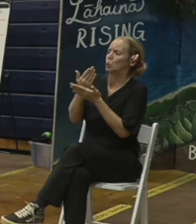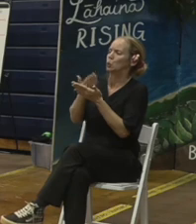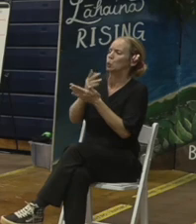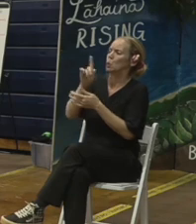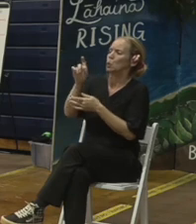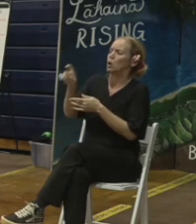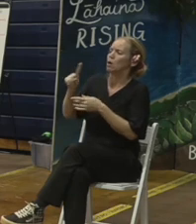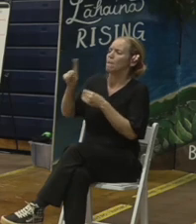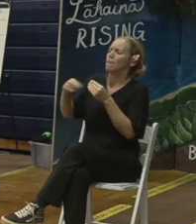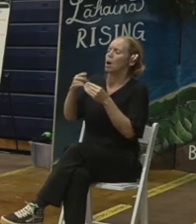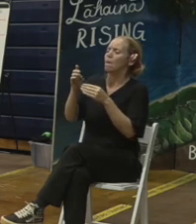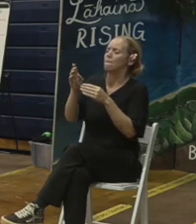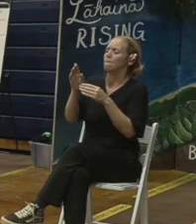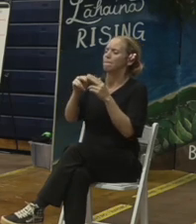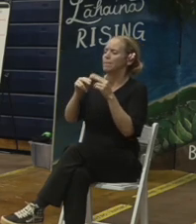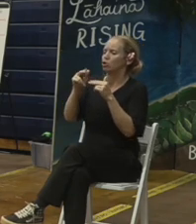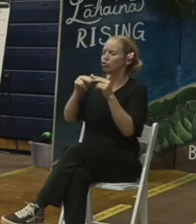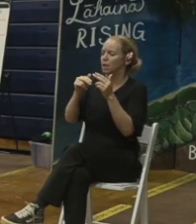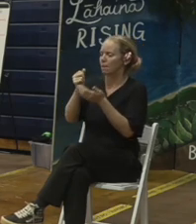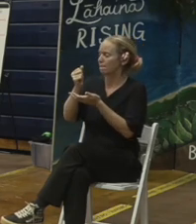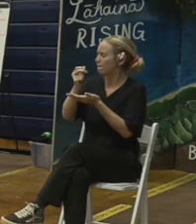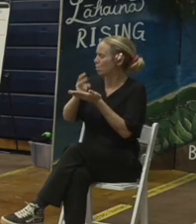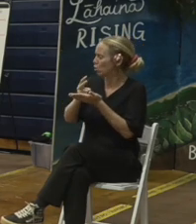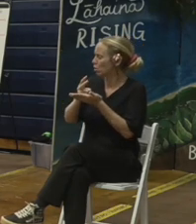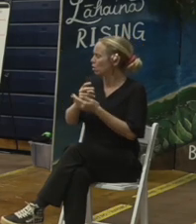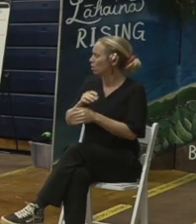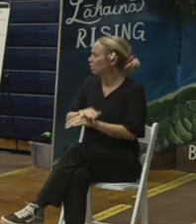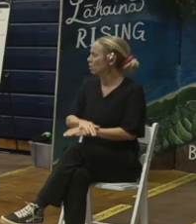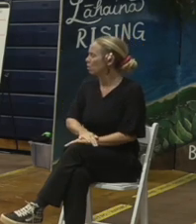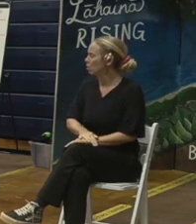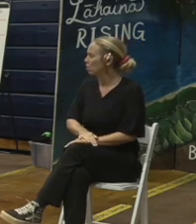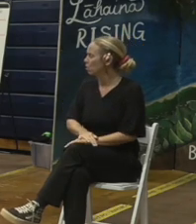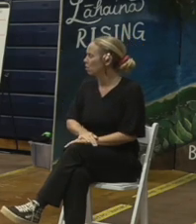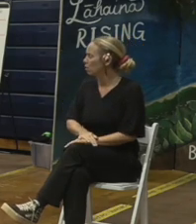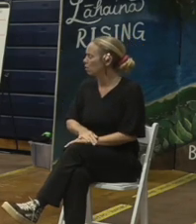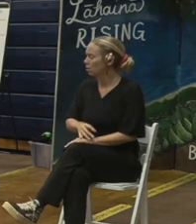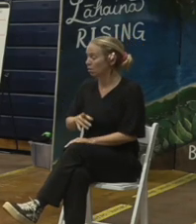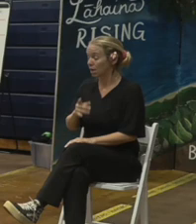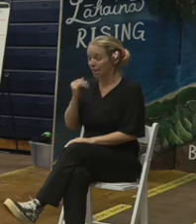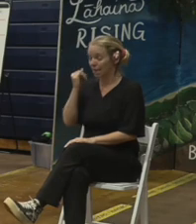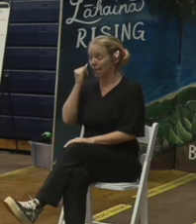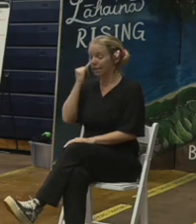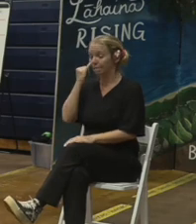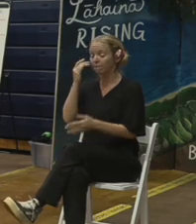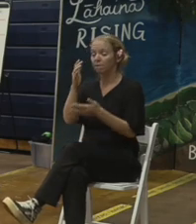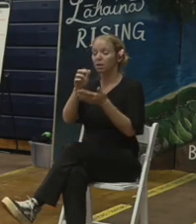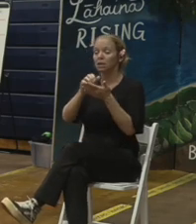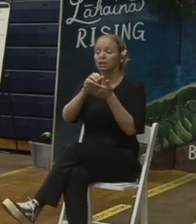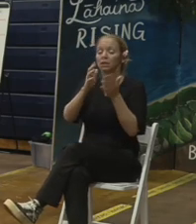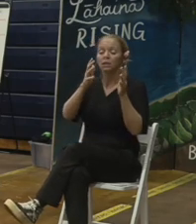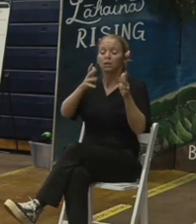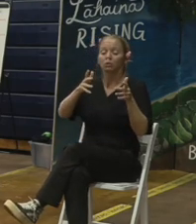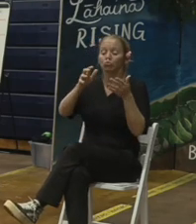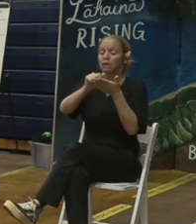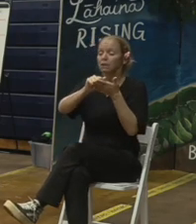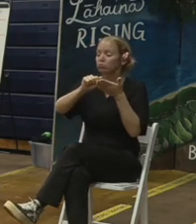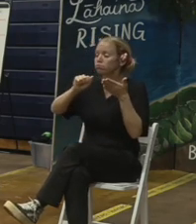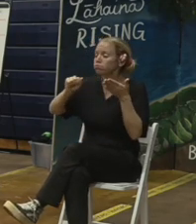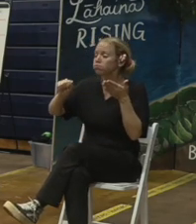once the debris mission is complete the Corps of Engineers will notify the county